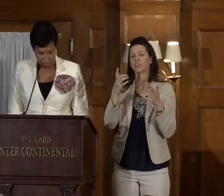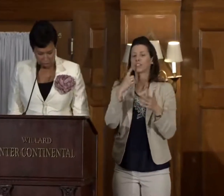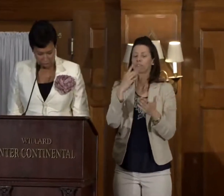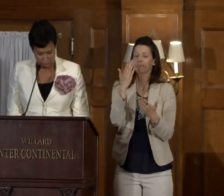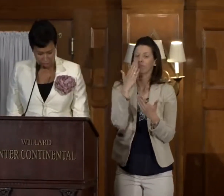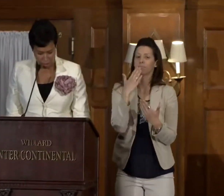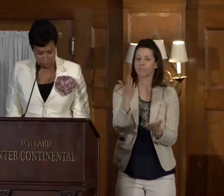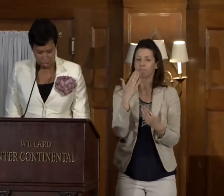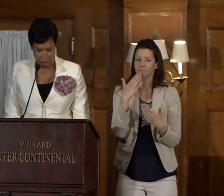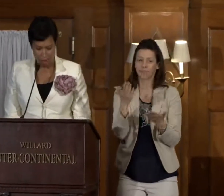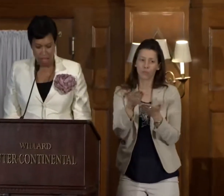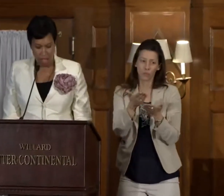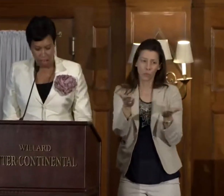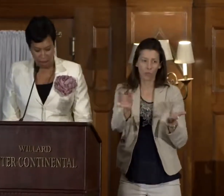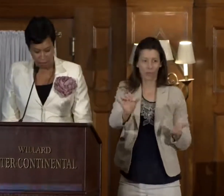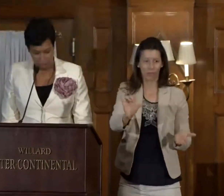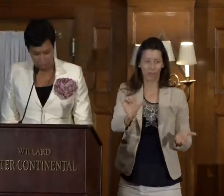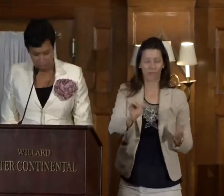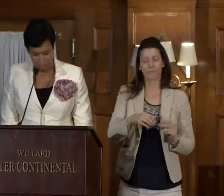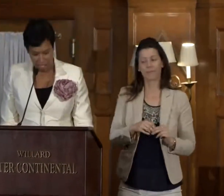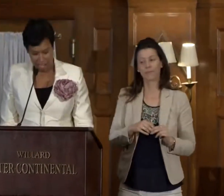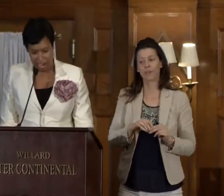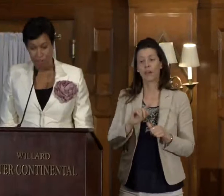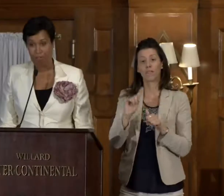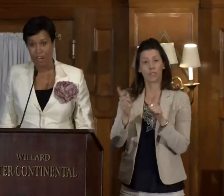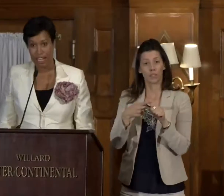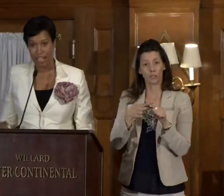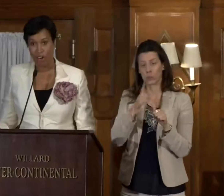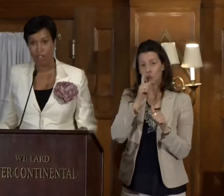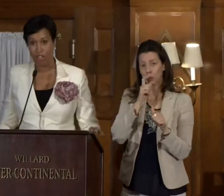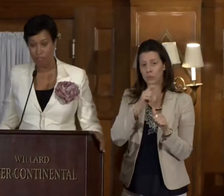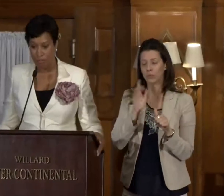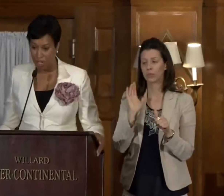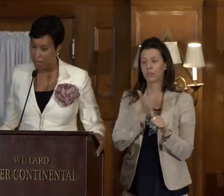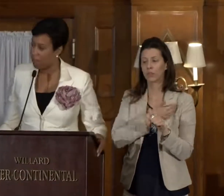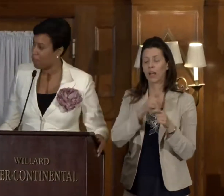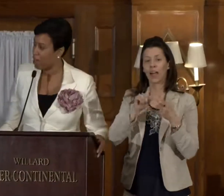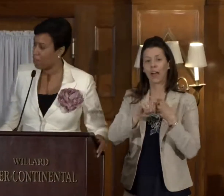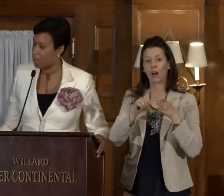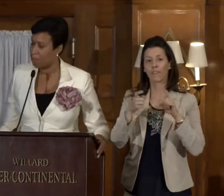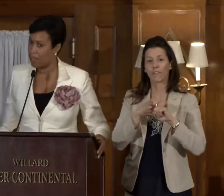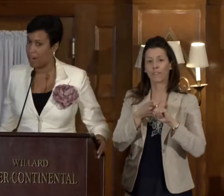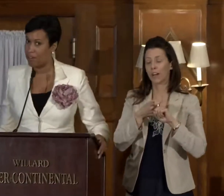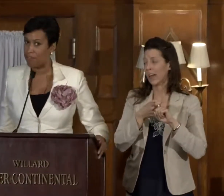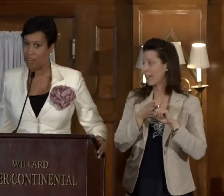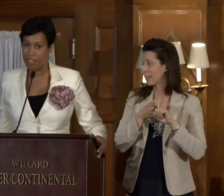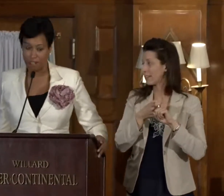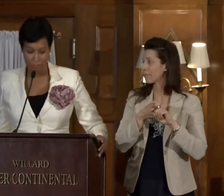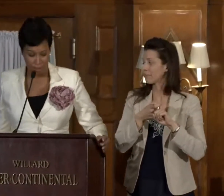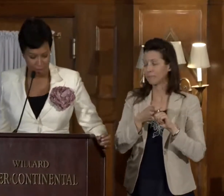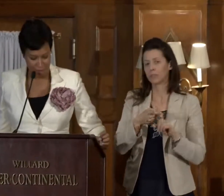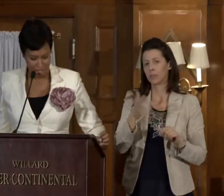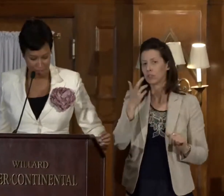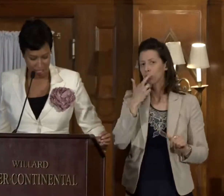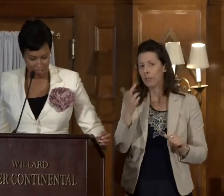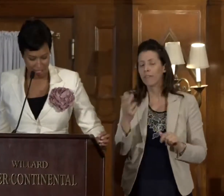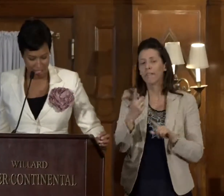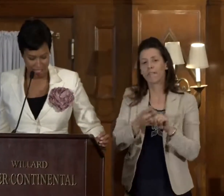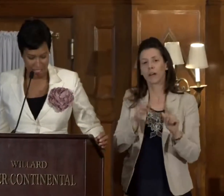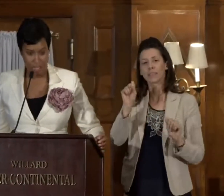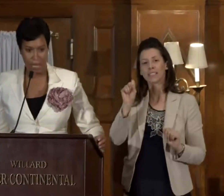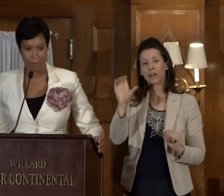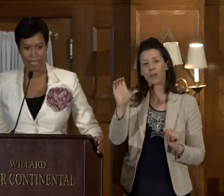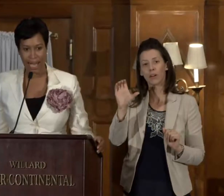to them as well. First, our friend, our very good friend from South